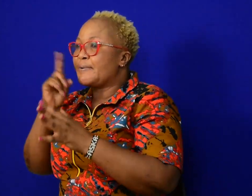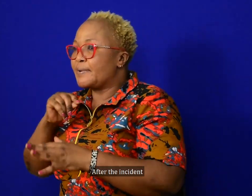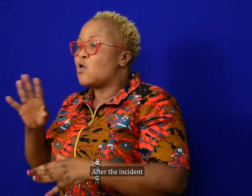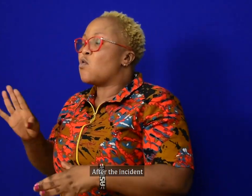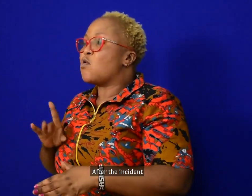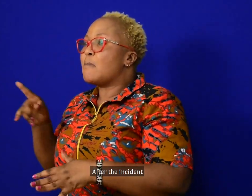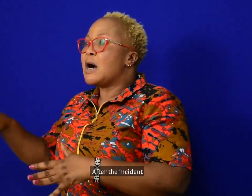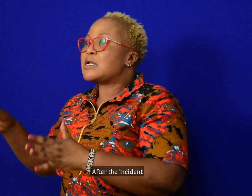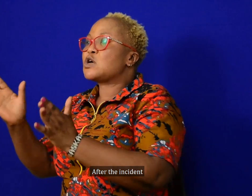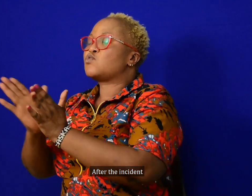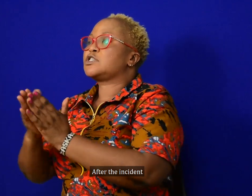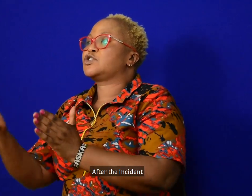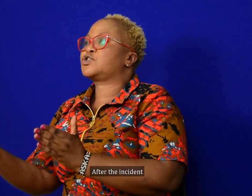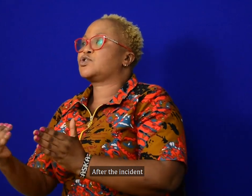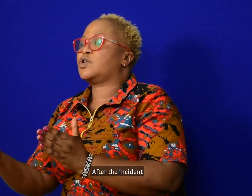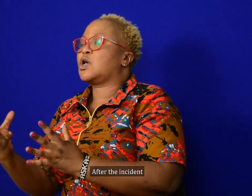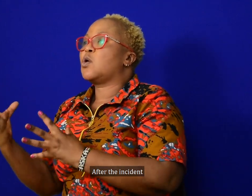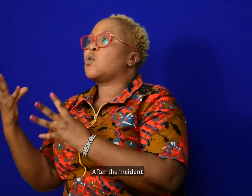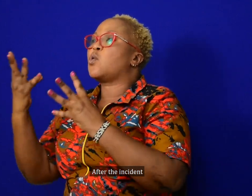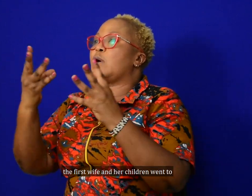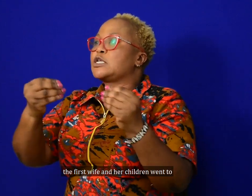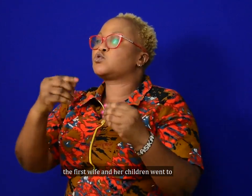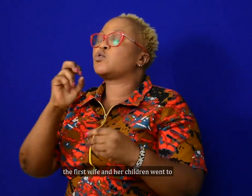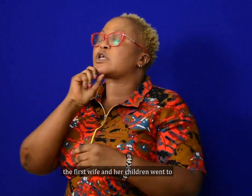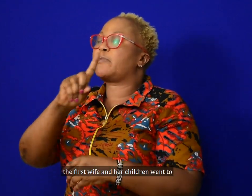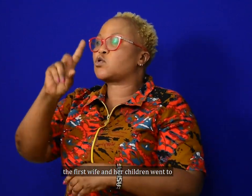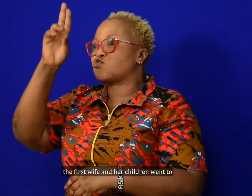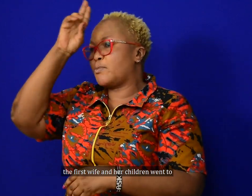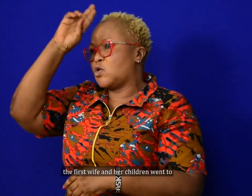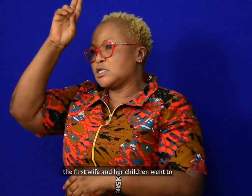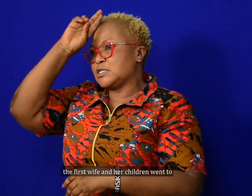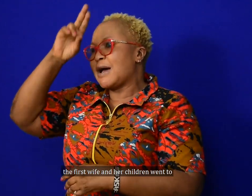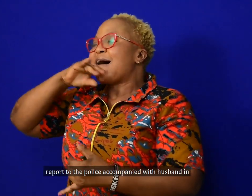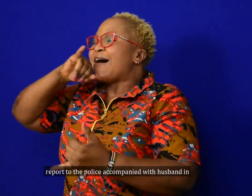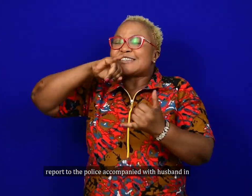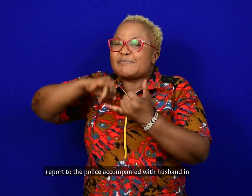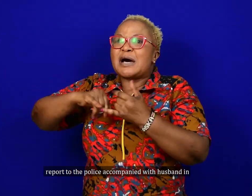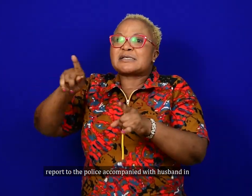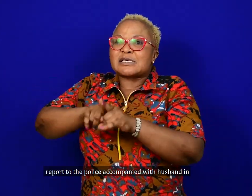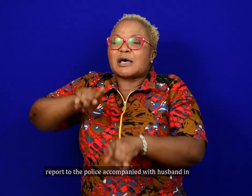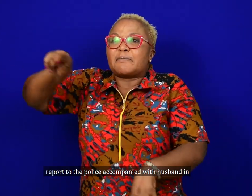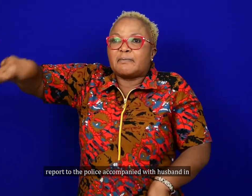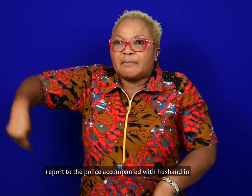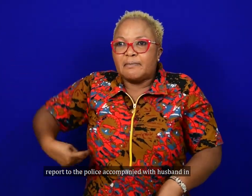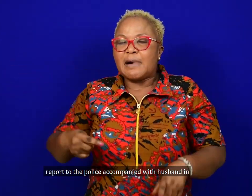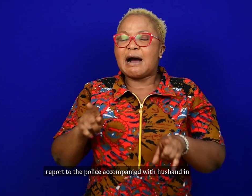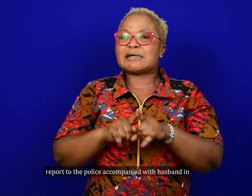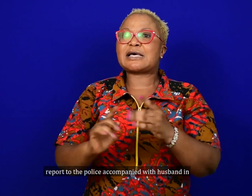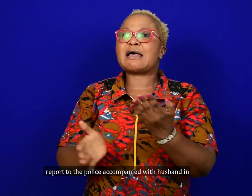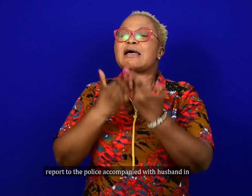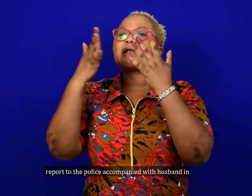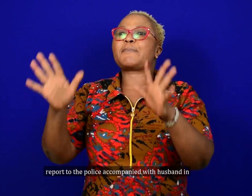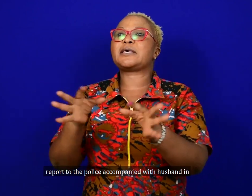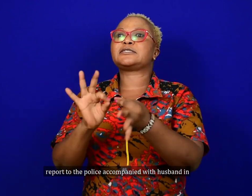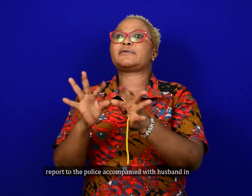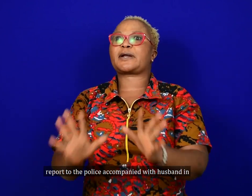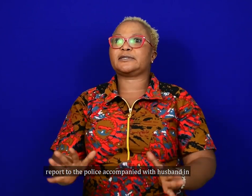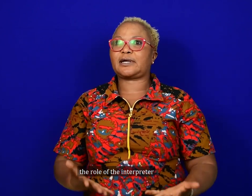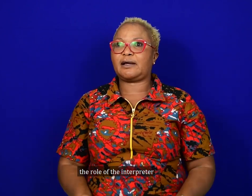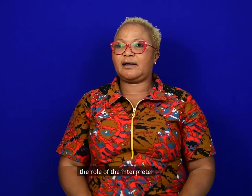After the incident, the first wife and her children went to report to the police accompanied by the husband in the